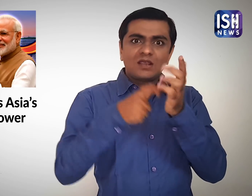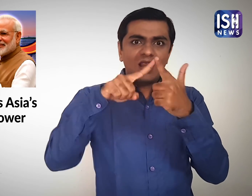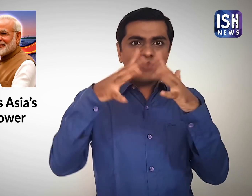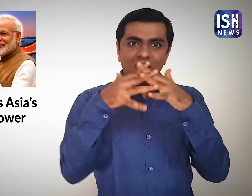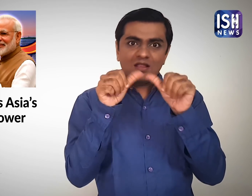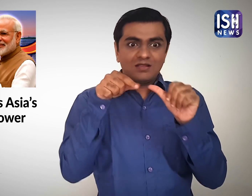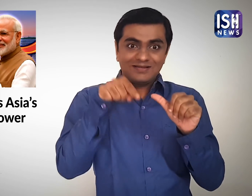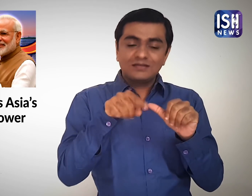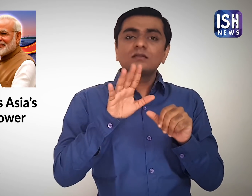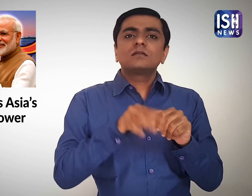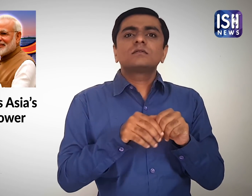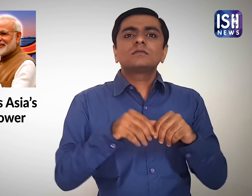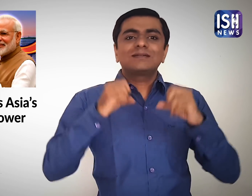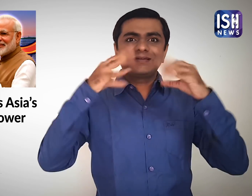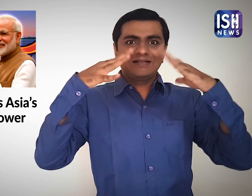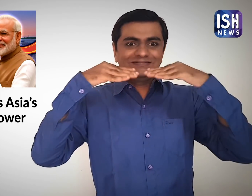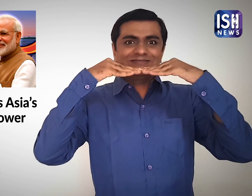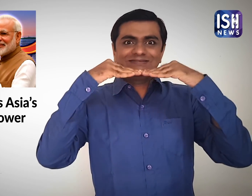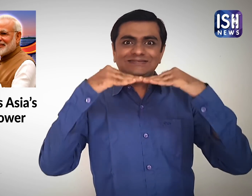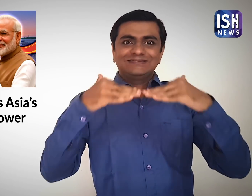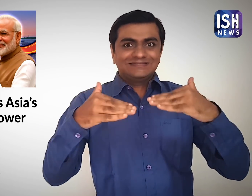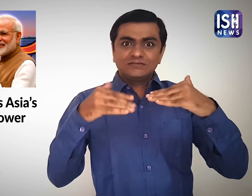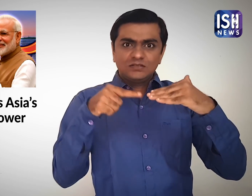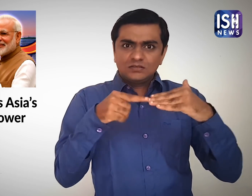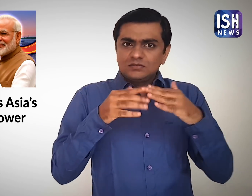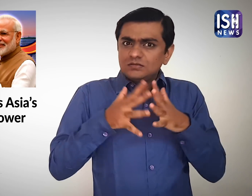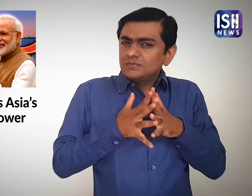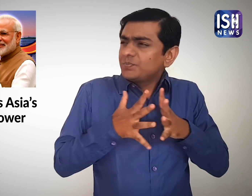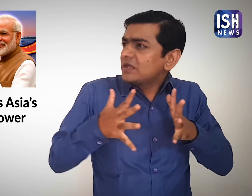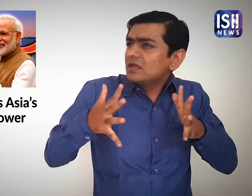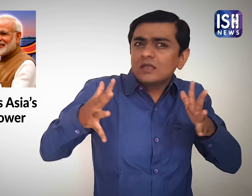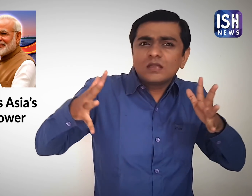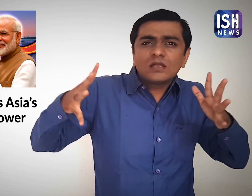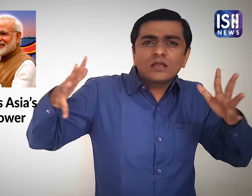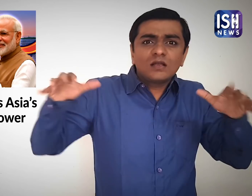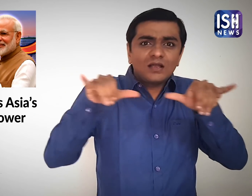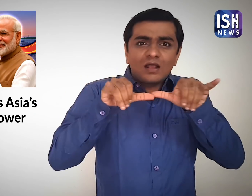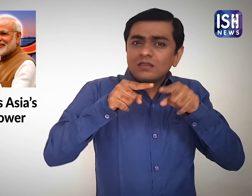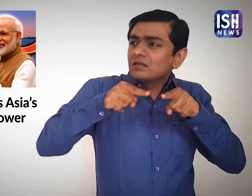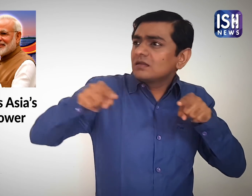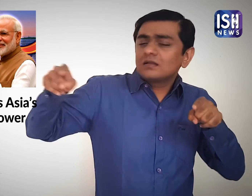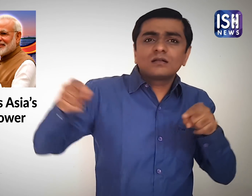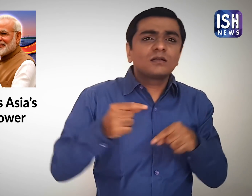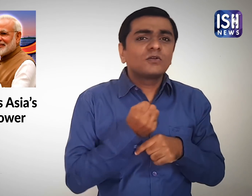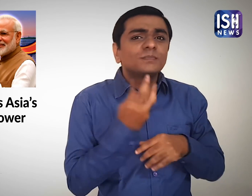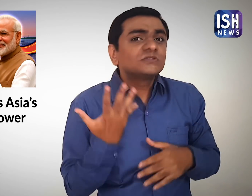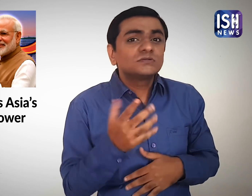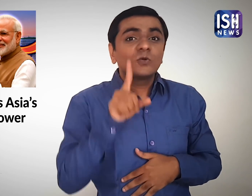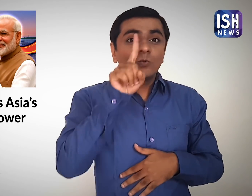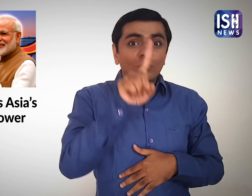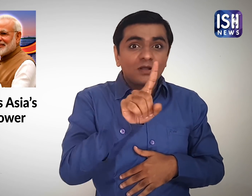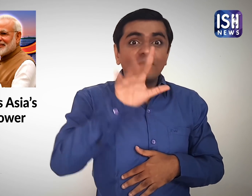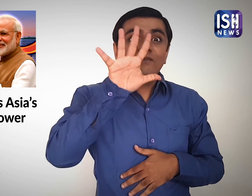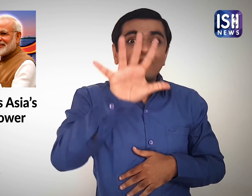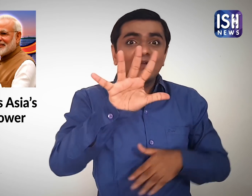The solar power plant is spread over 15590 acres of land.